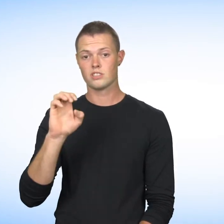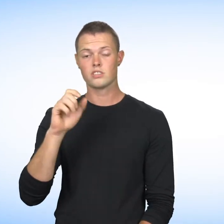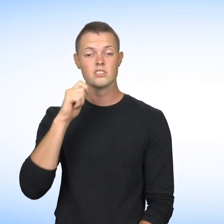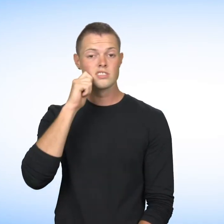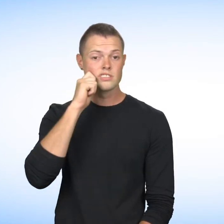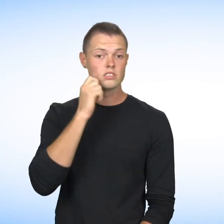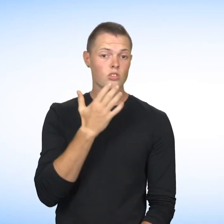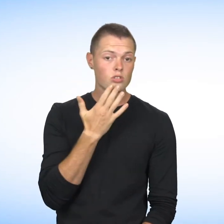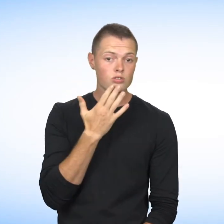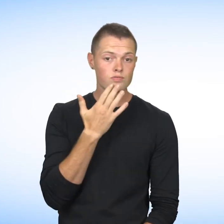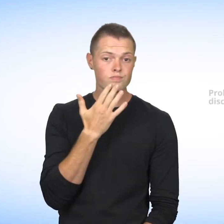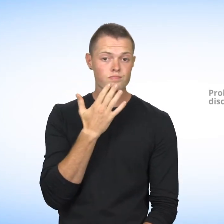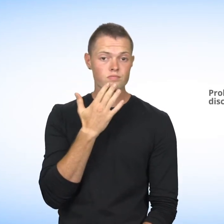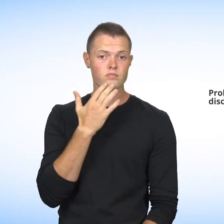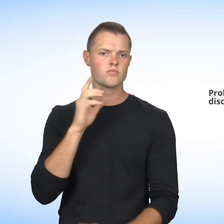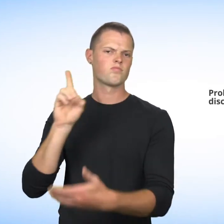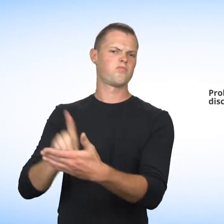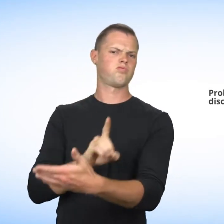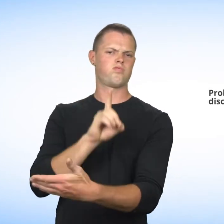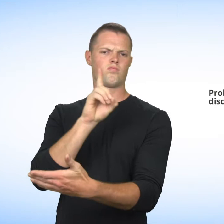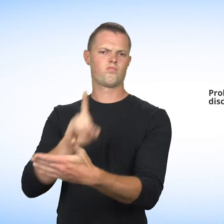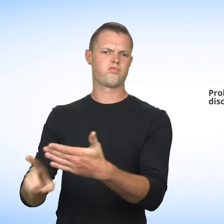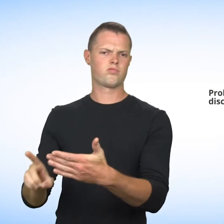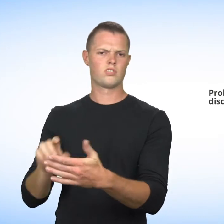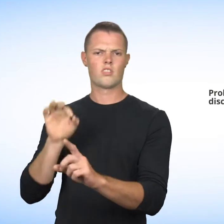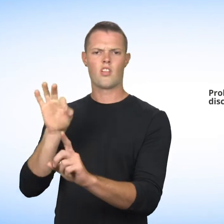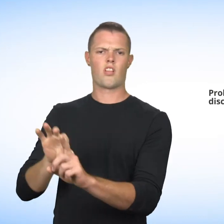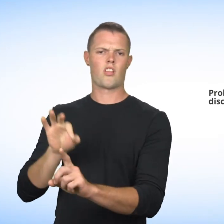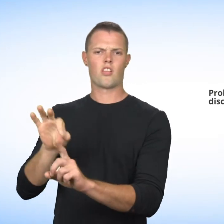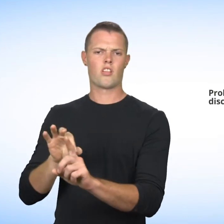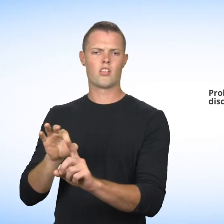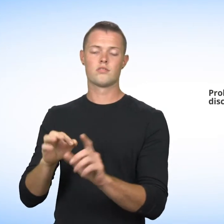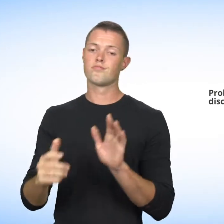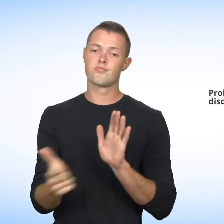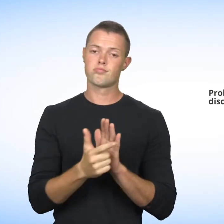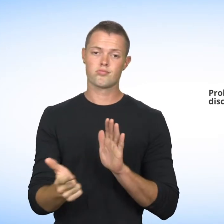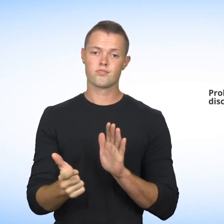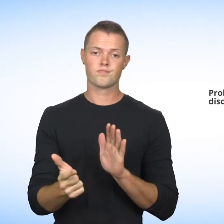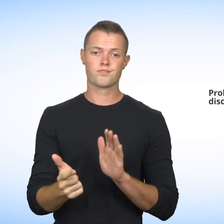Race, or the color of one's skin are prohibited grounds of discrimination and harassment.